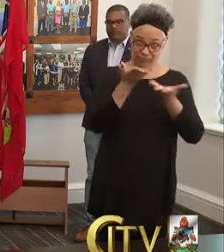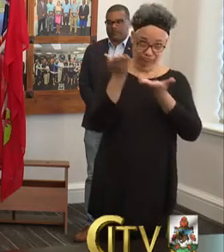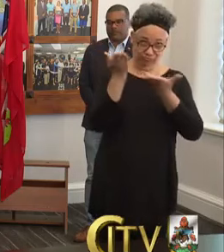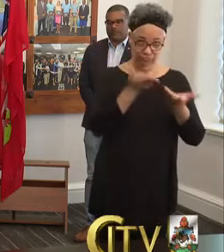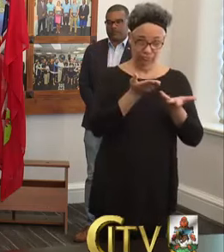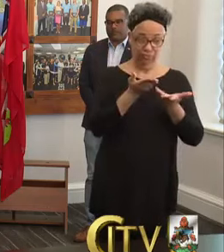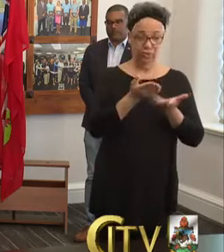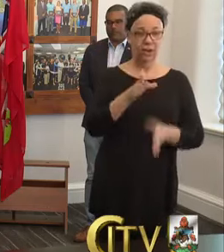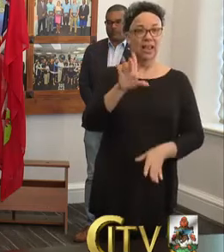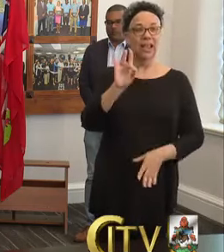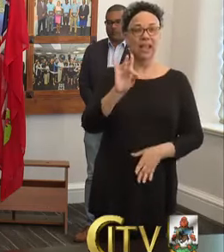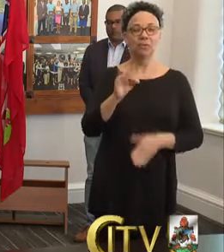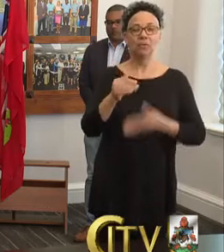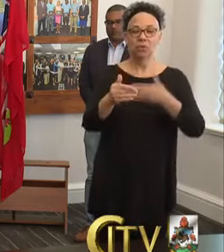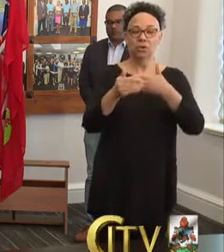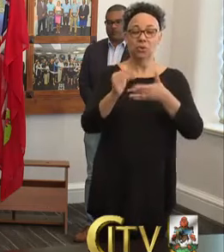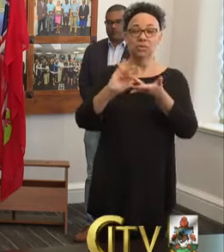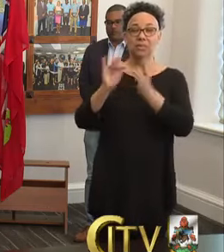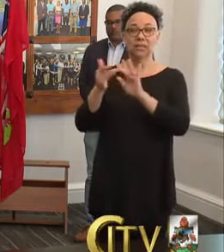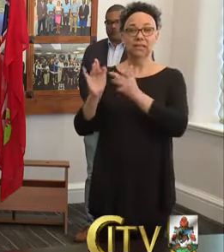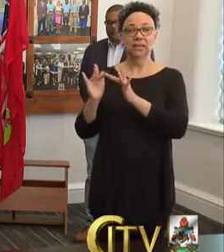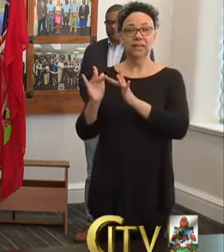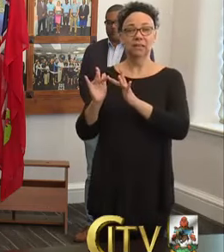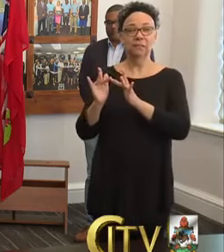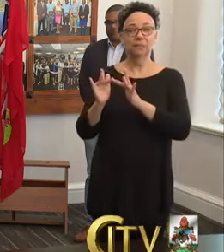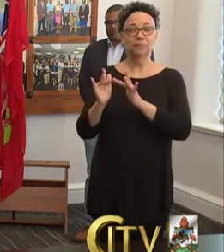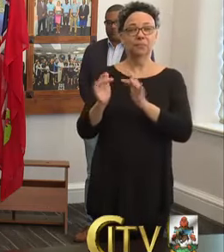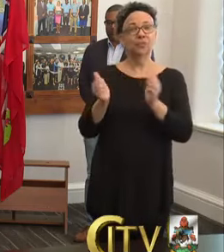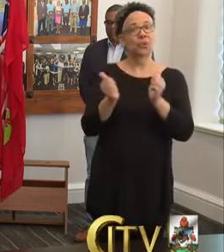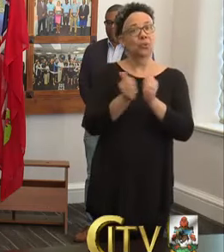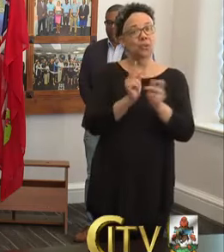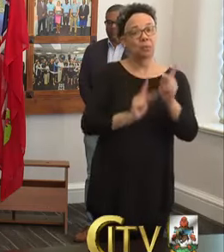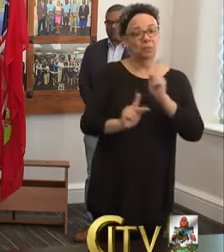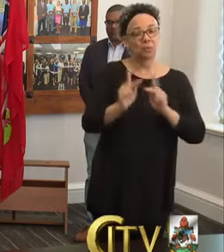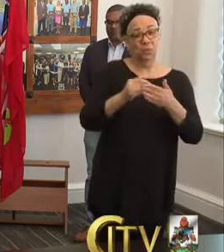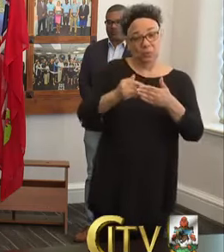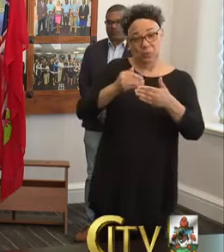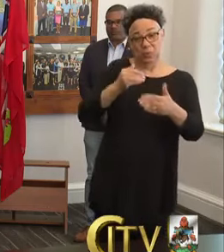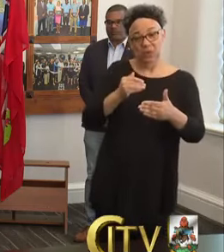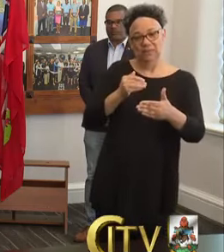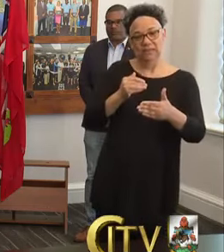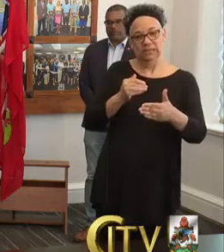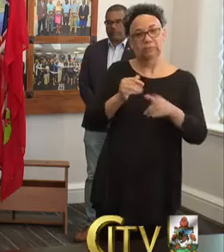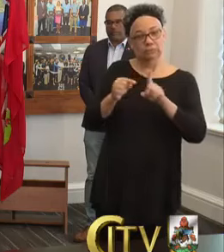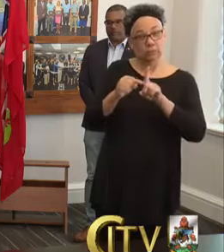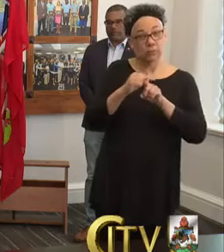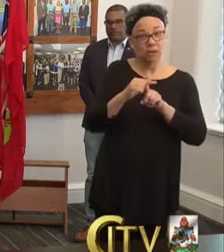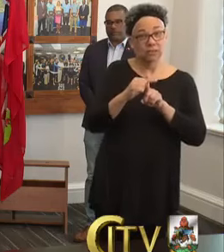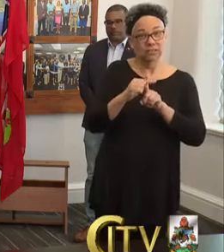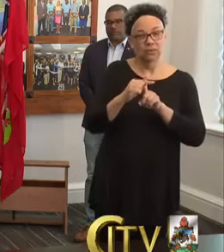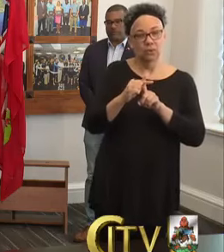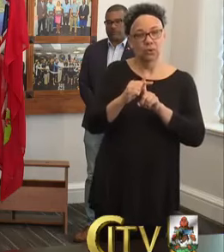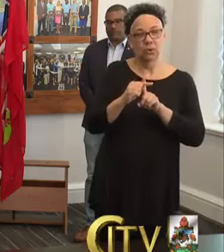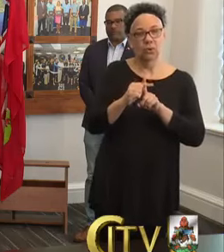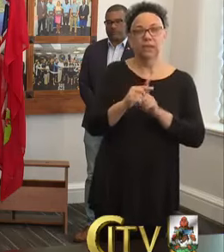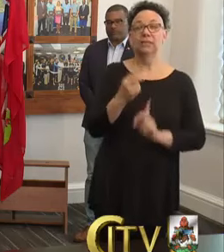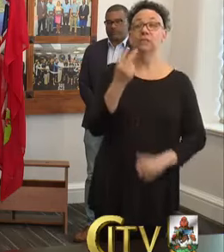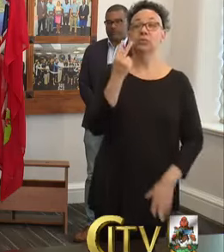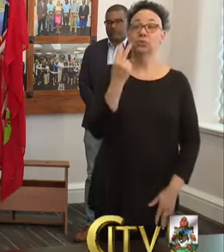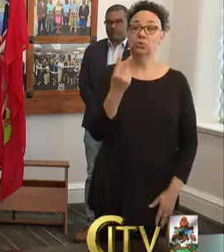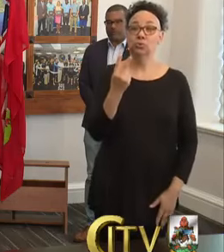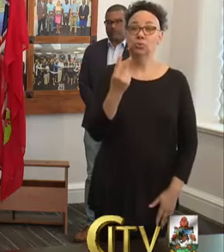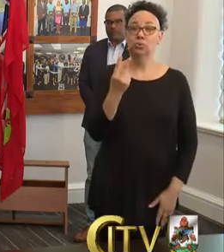those persons were close contact with persons who were previously confirmed cases, and there are two